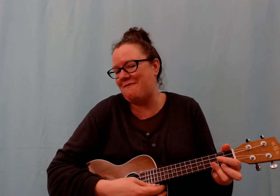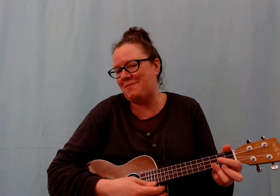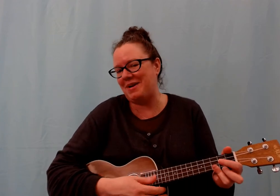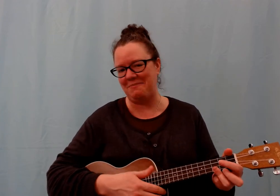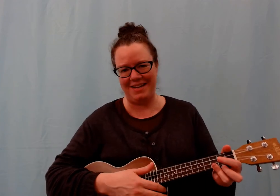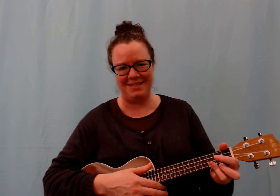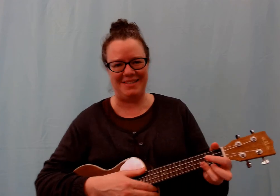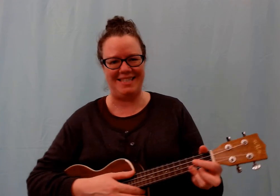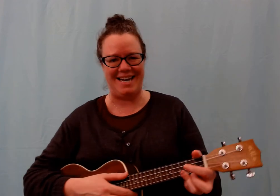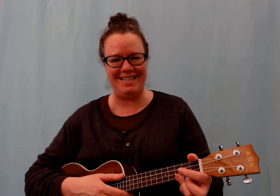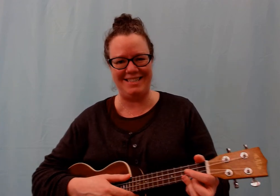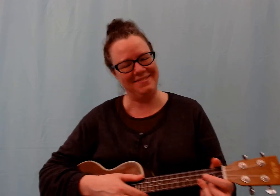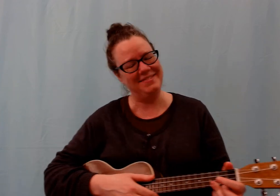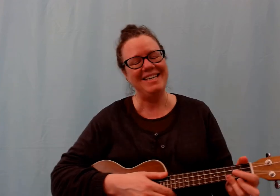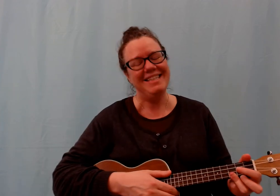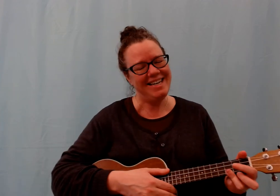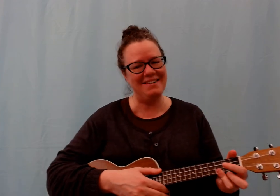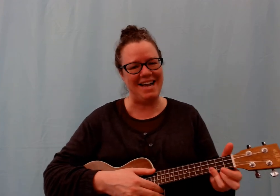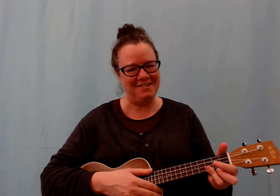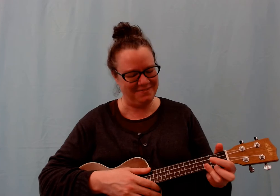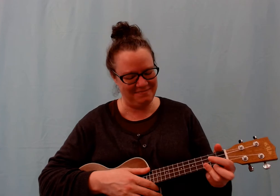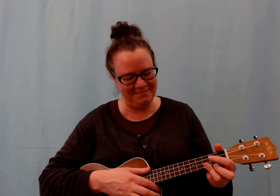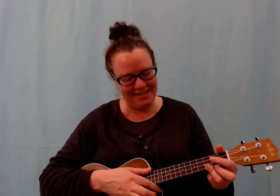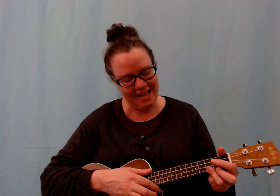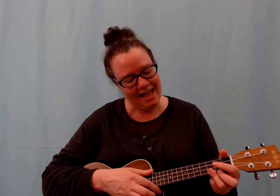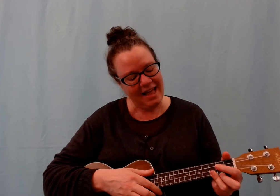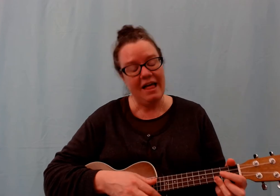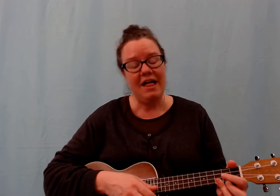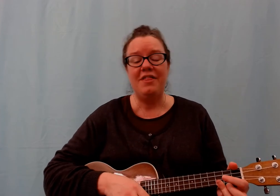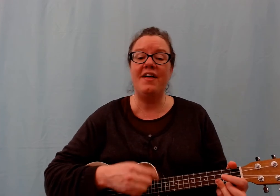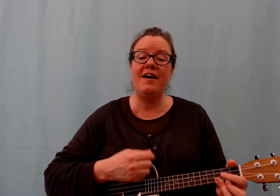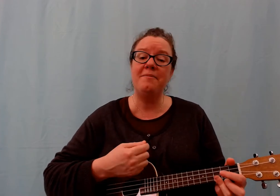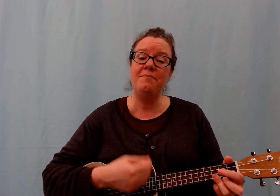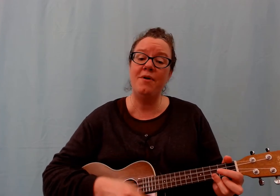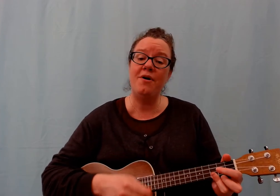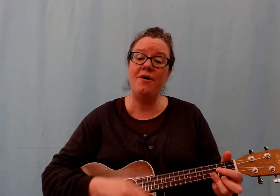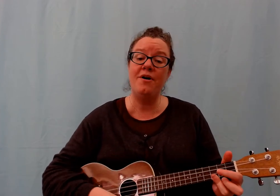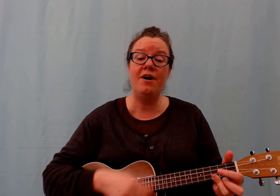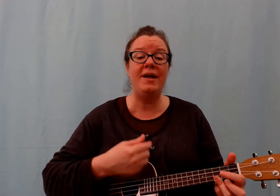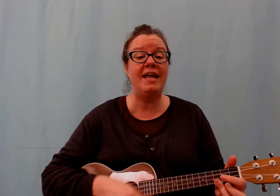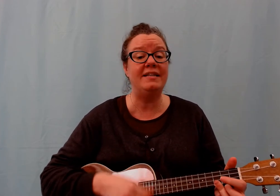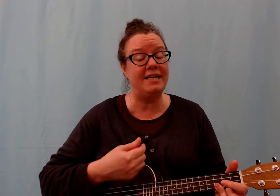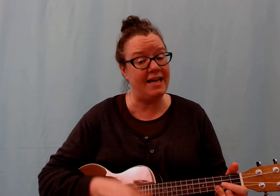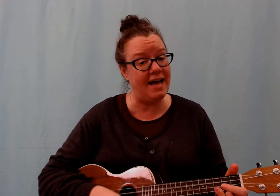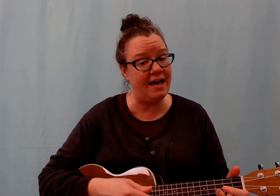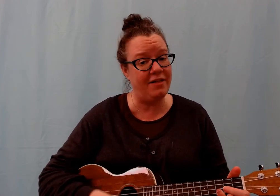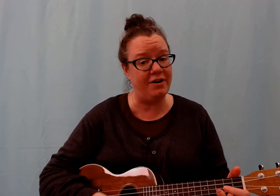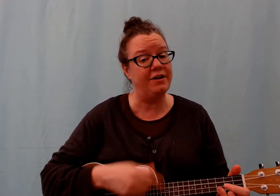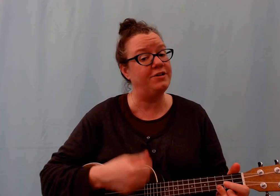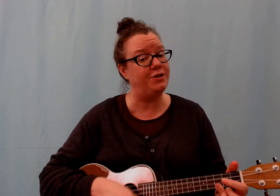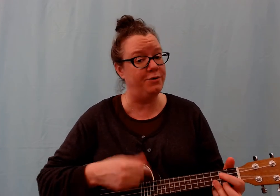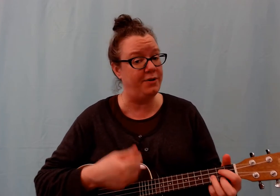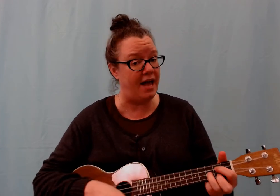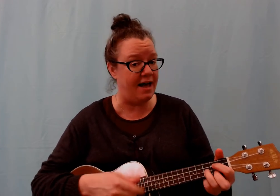Everybody makes mistakes. Here we go. The more we get together, together,